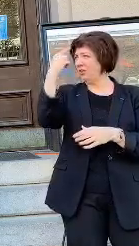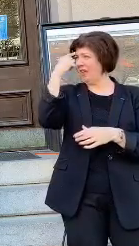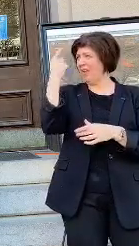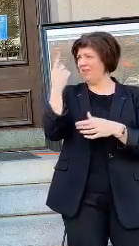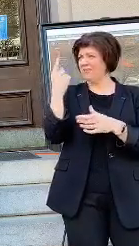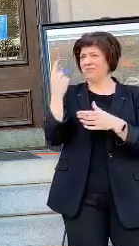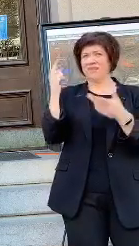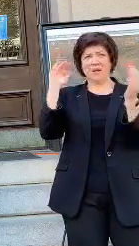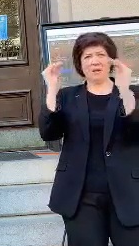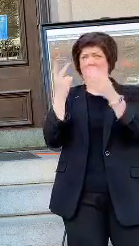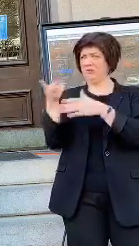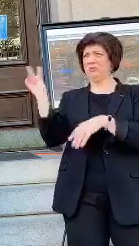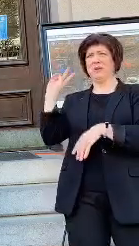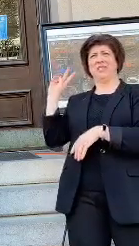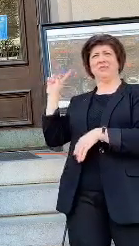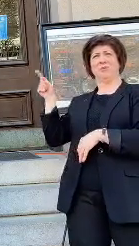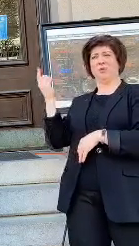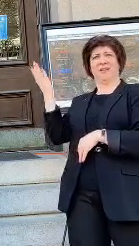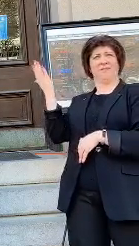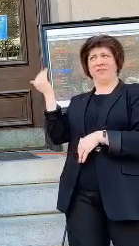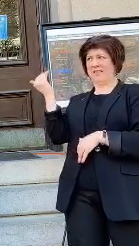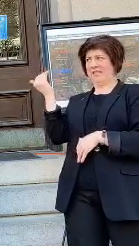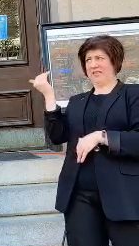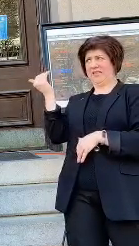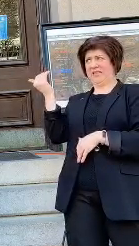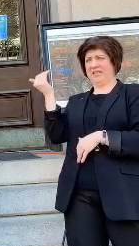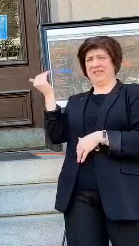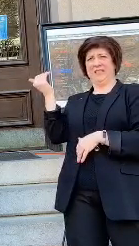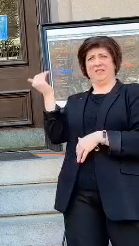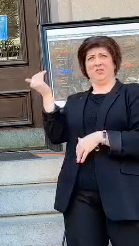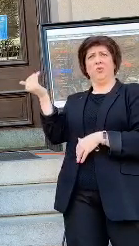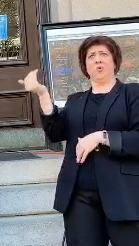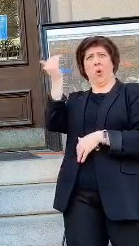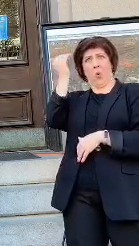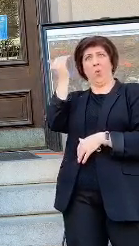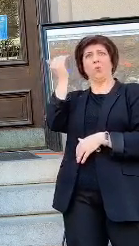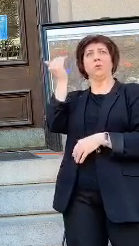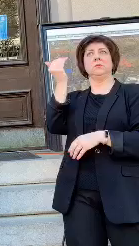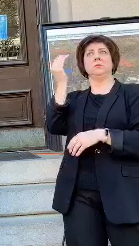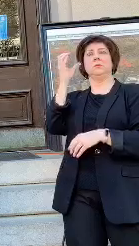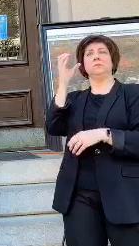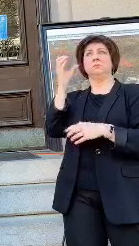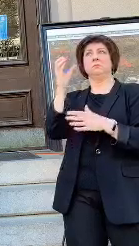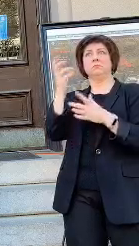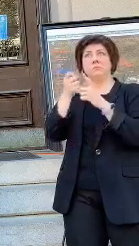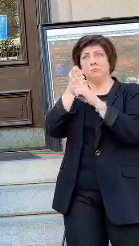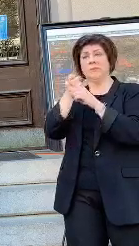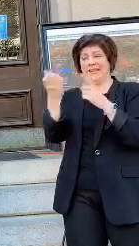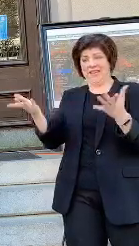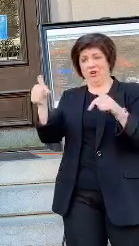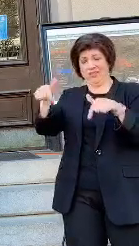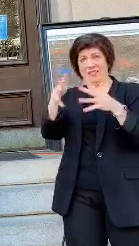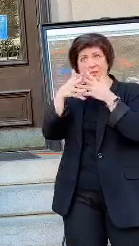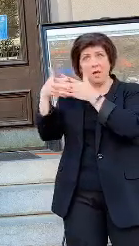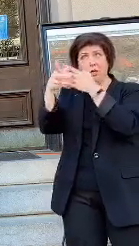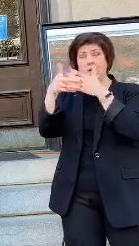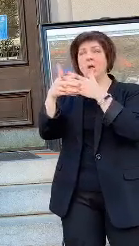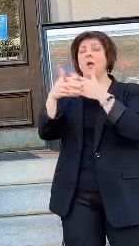just a few weeks ago, there were only 15 known cases here in this country.